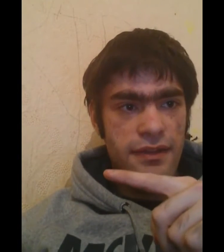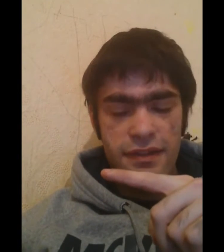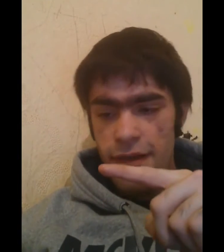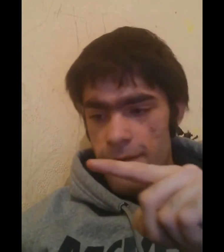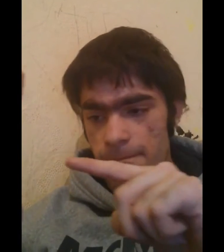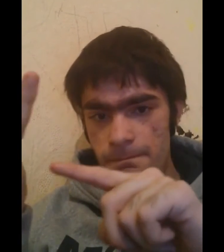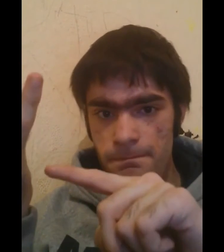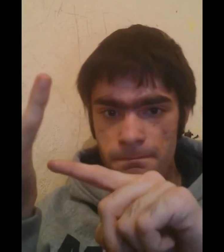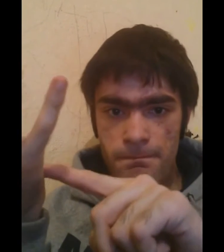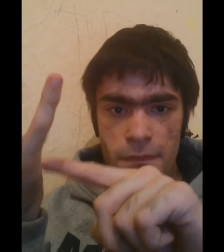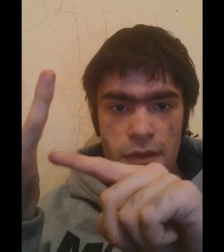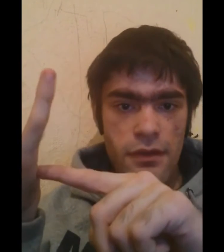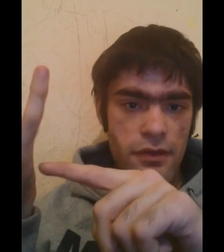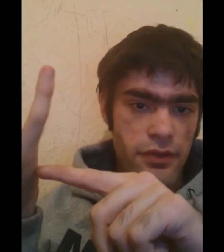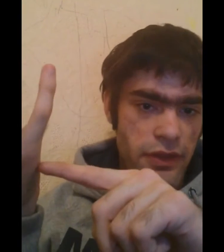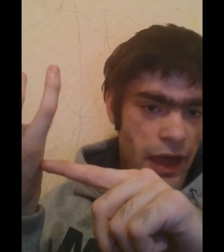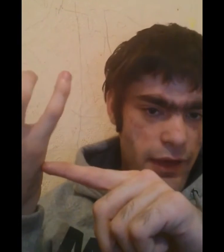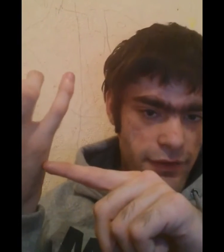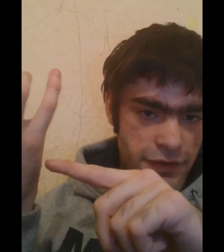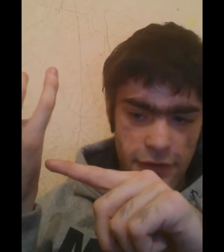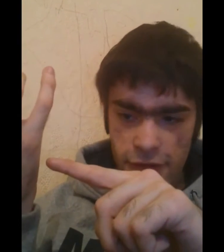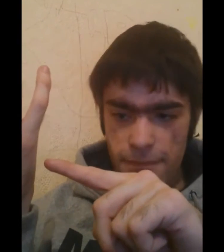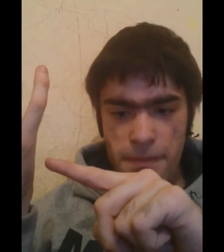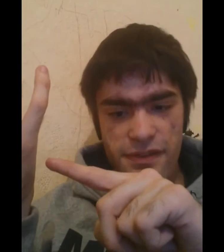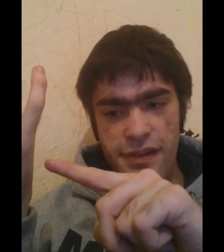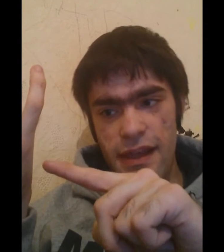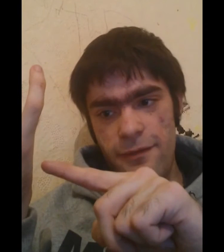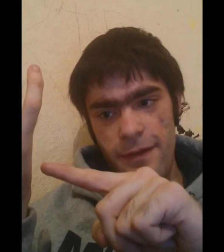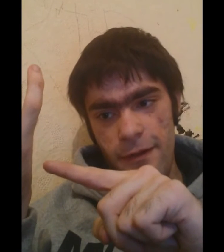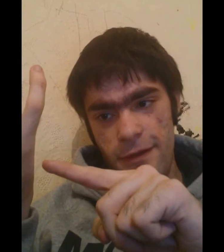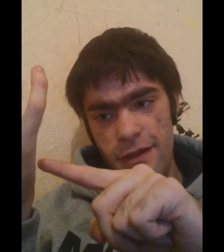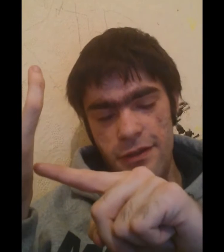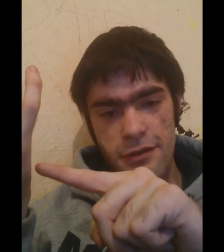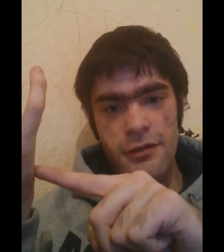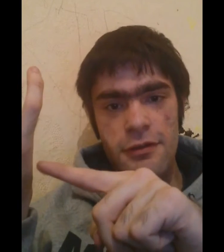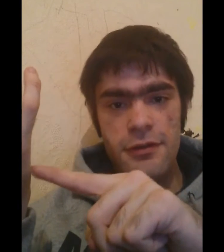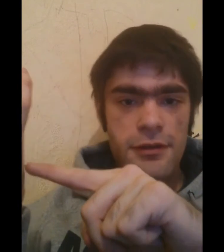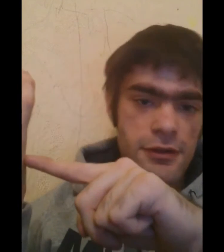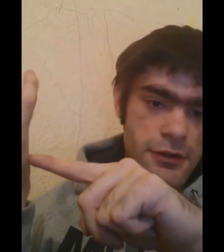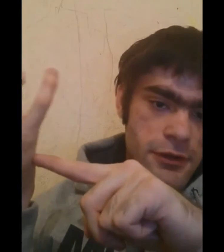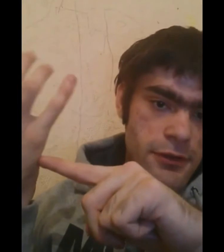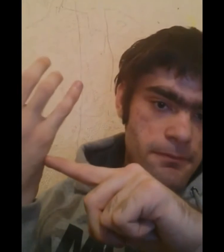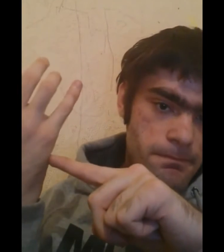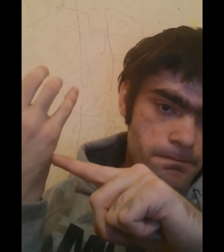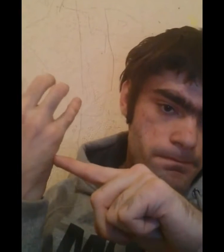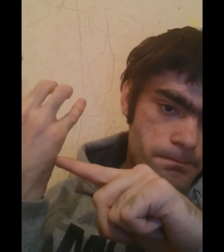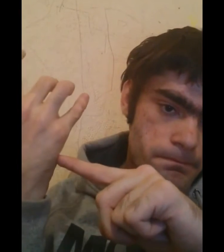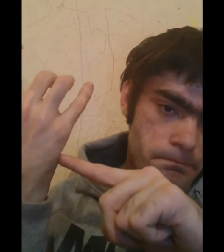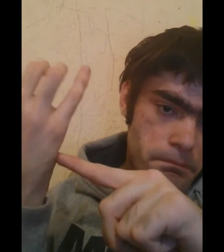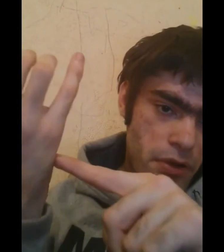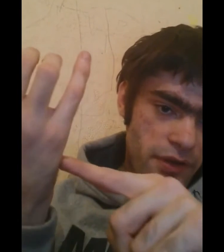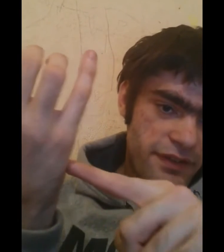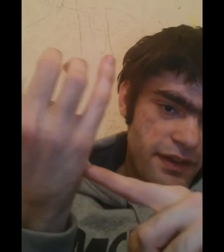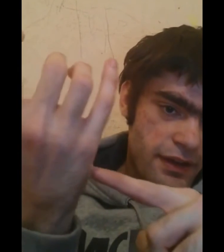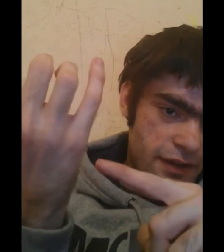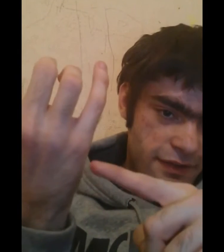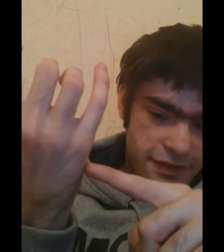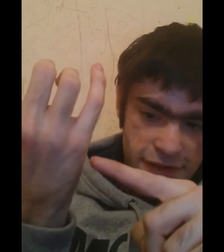that so you basically get your finger and then you point it at